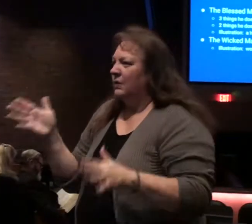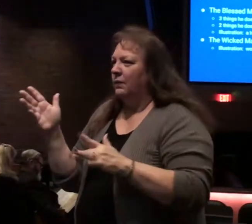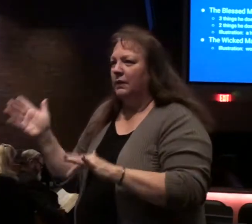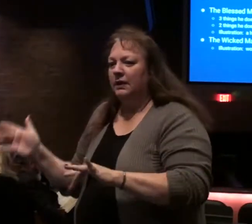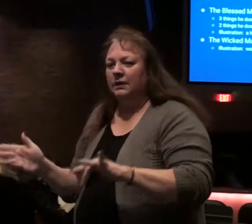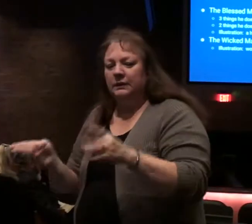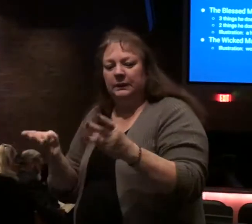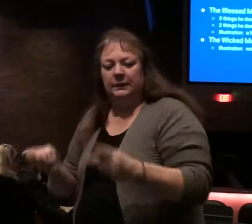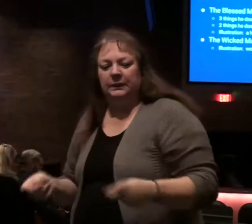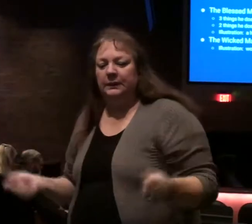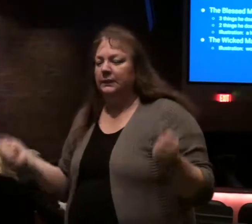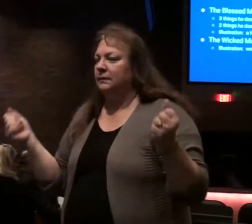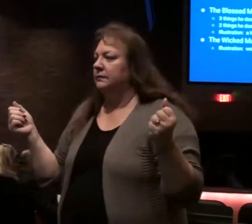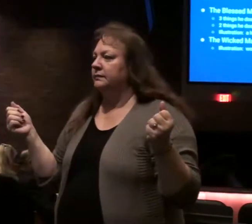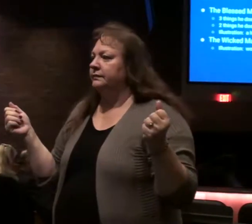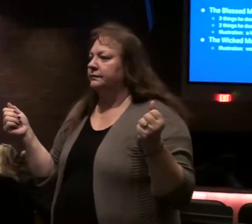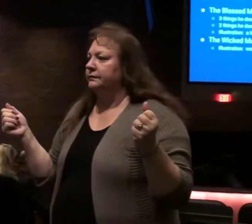away